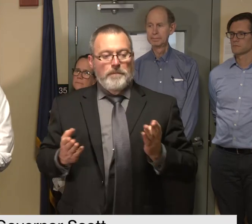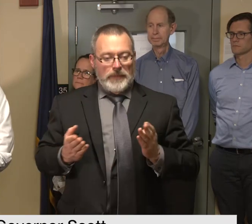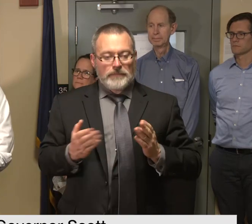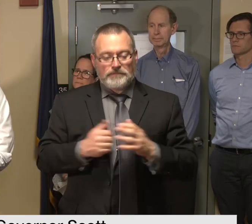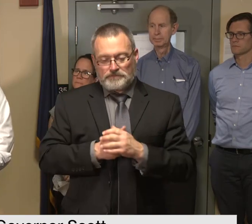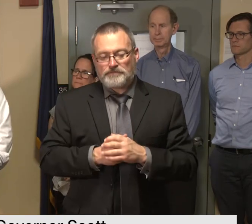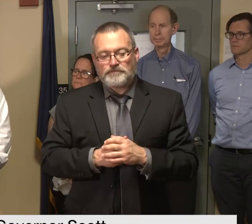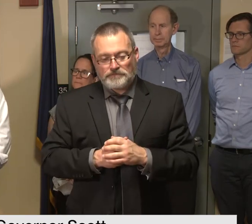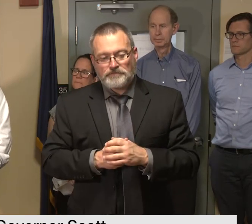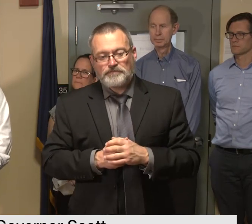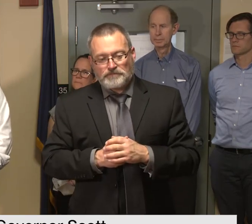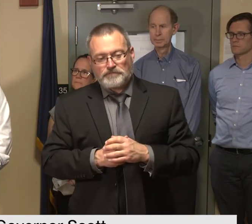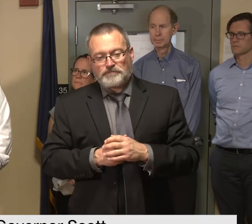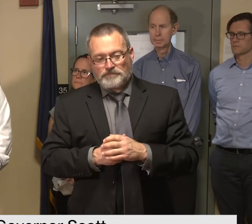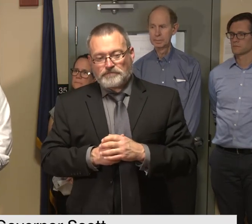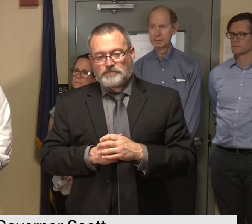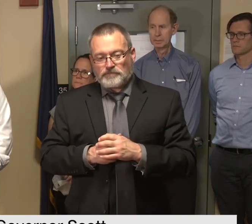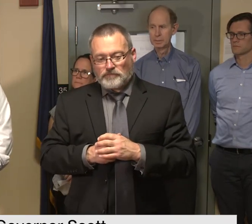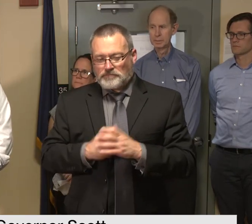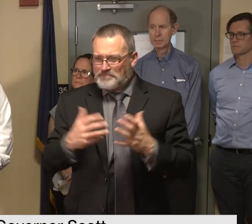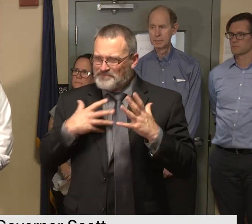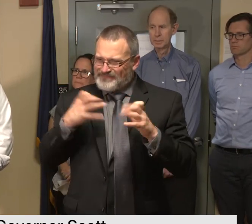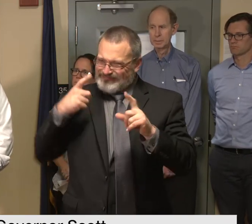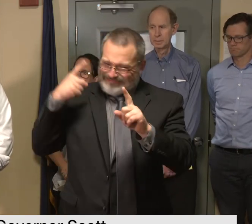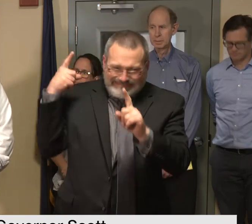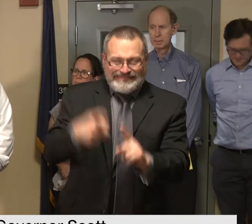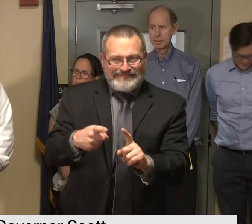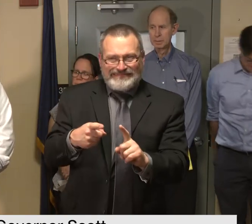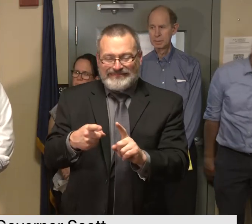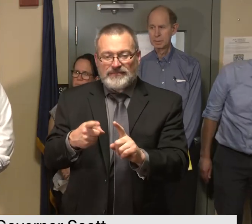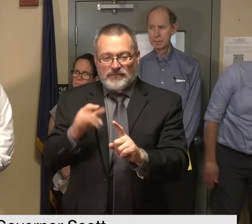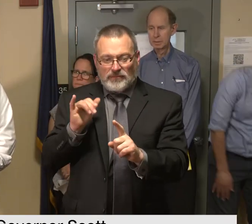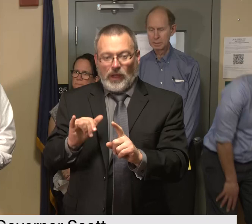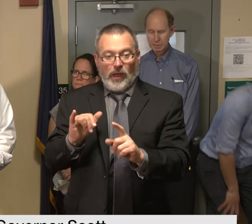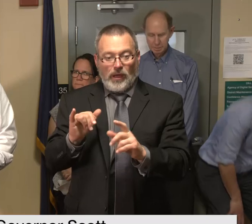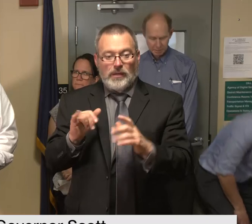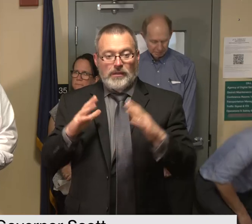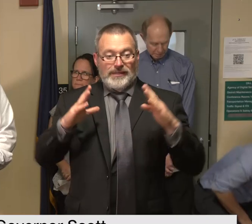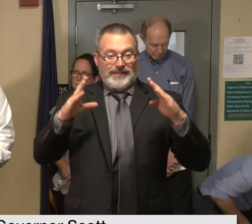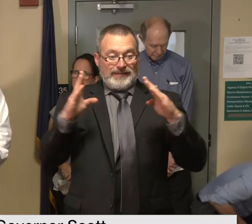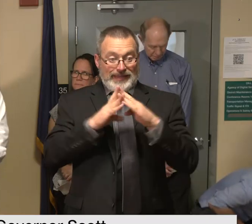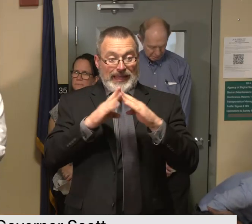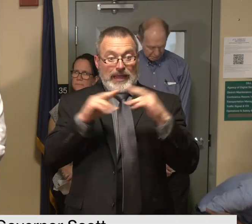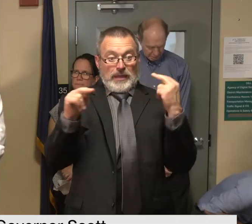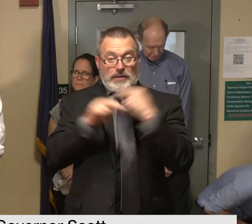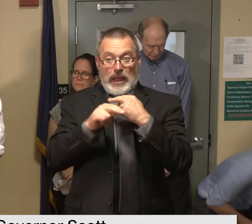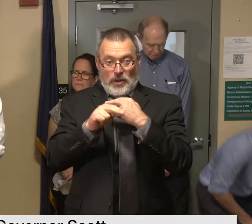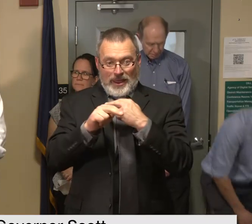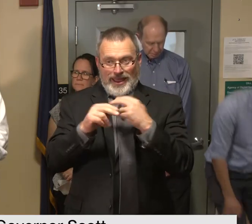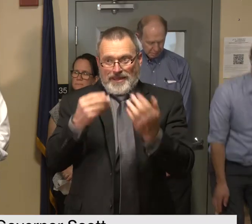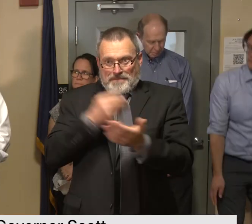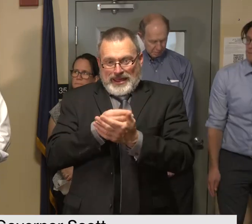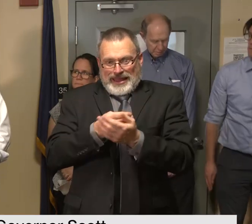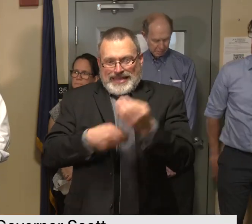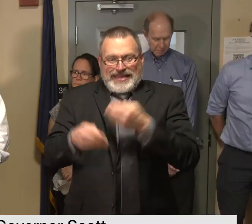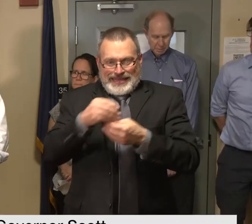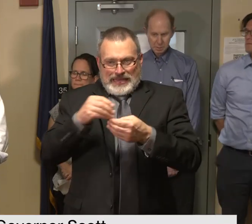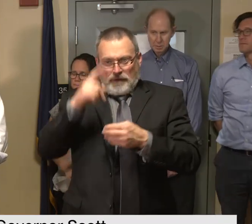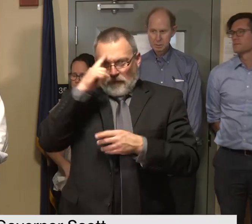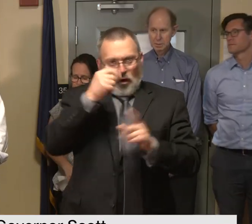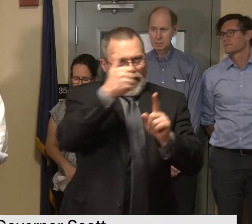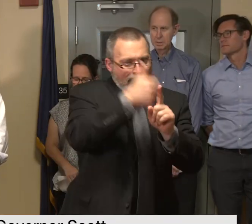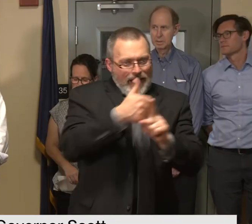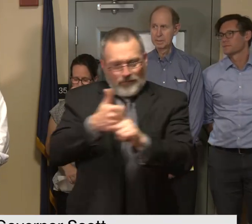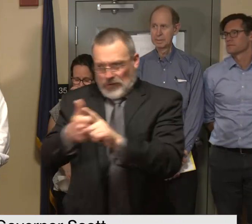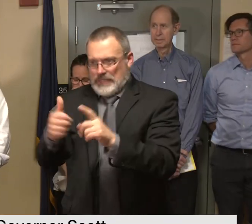again i want to just re-emphasize the town highway aid formula money that every town including those